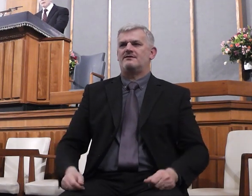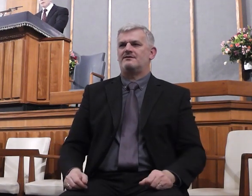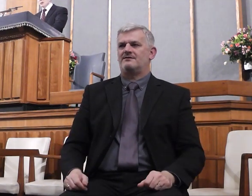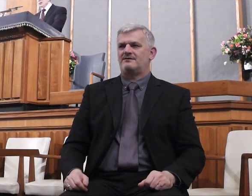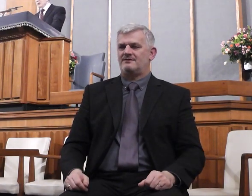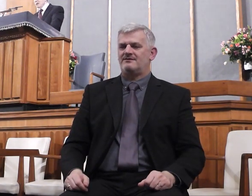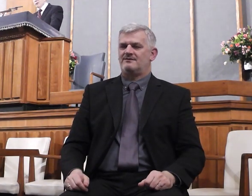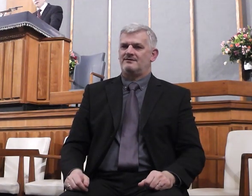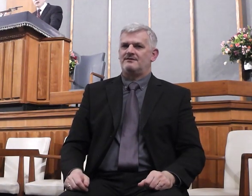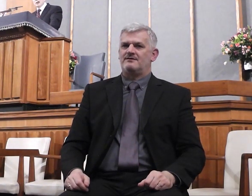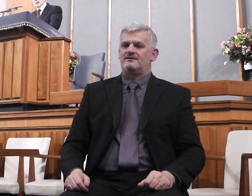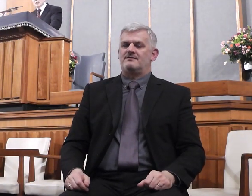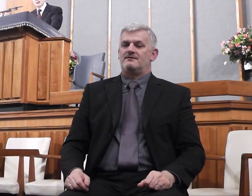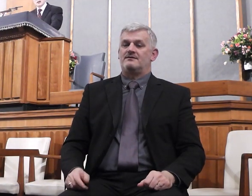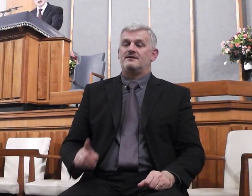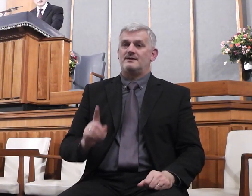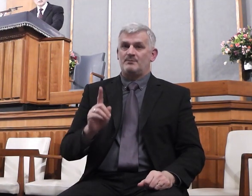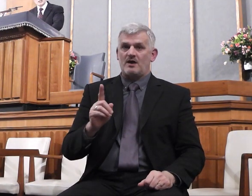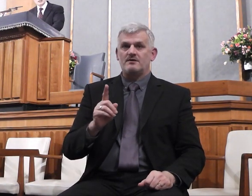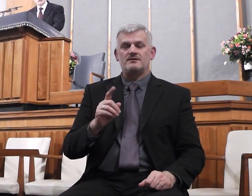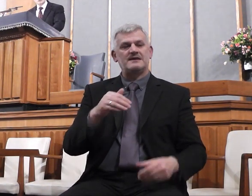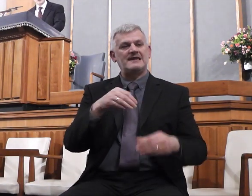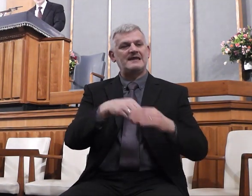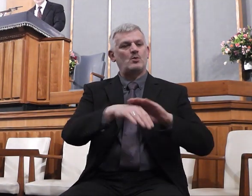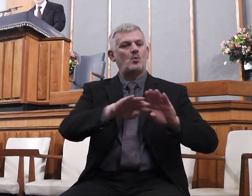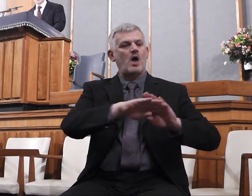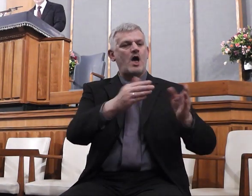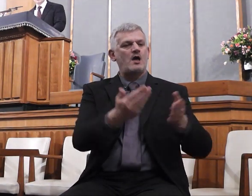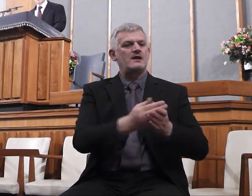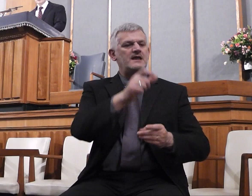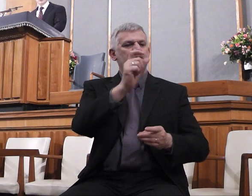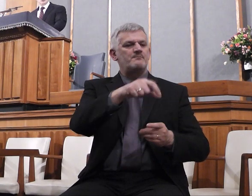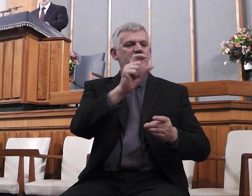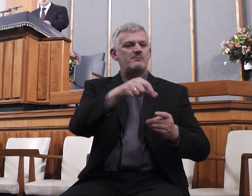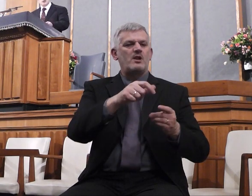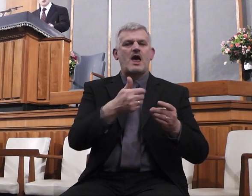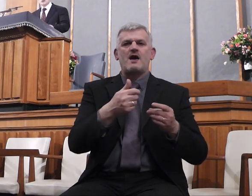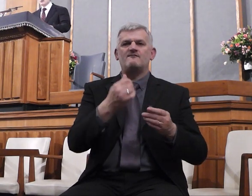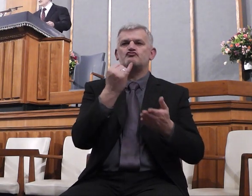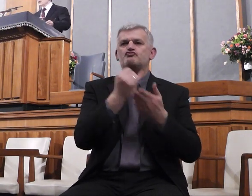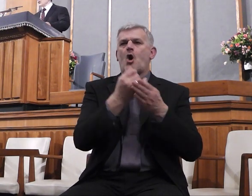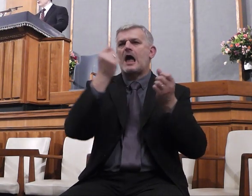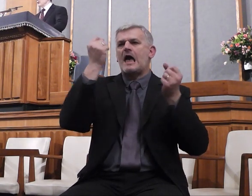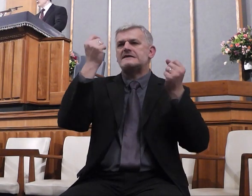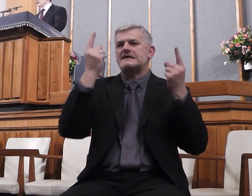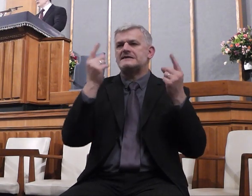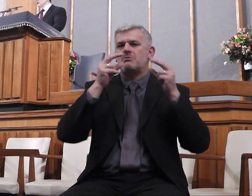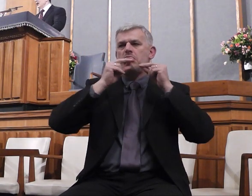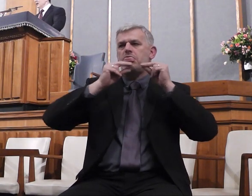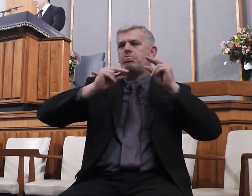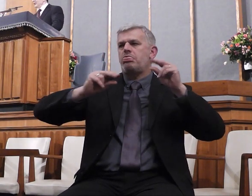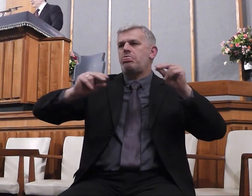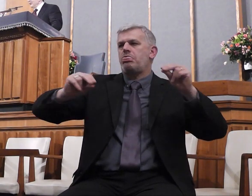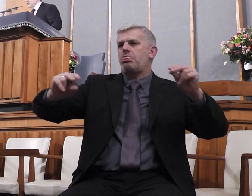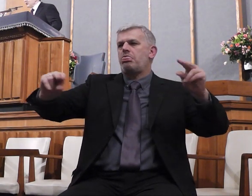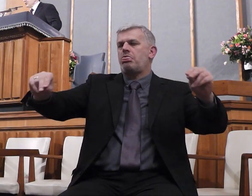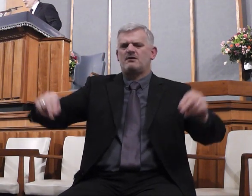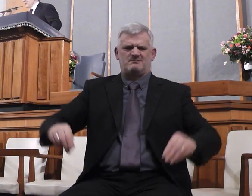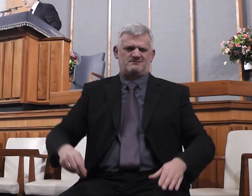vague ideas about the Bible and its myths and its contradictions, but the instant anybody